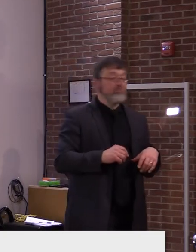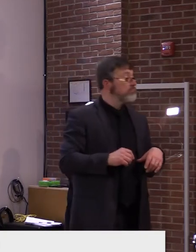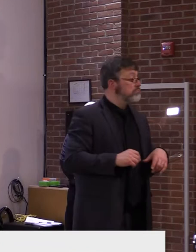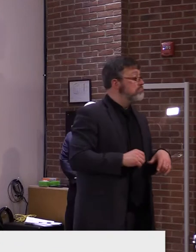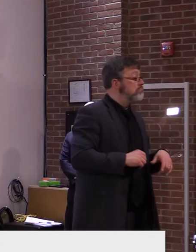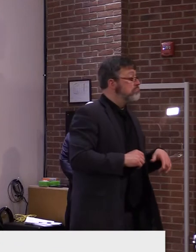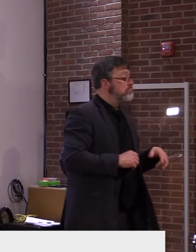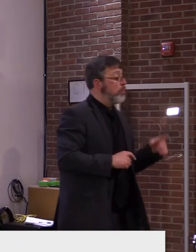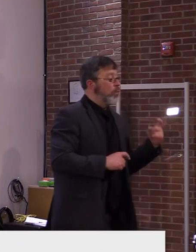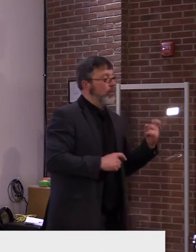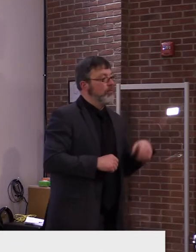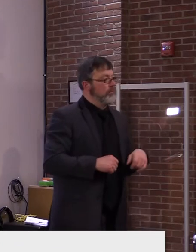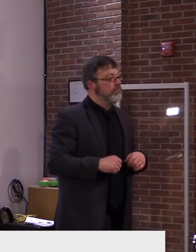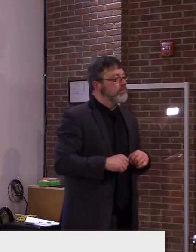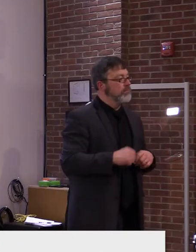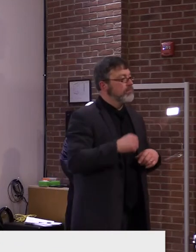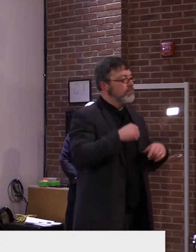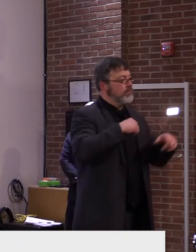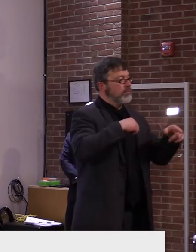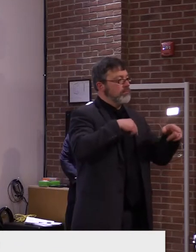Sean, the Chester telegraph.